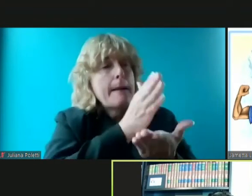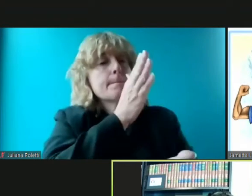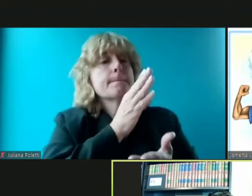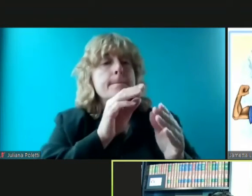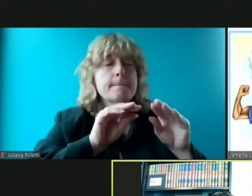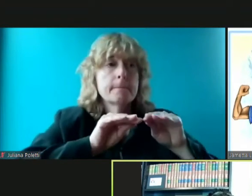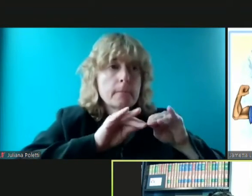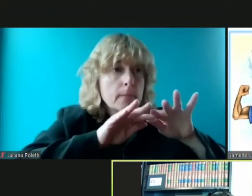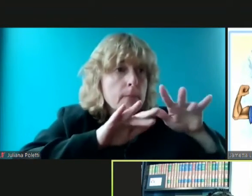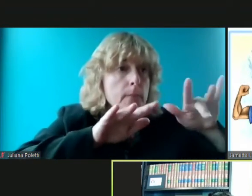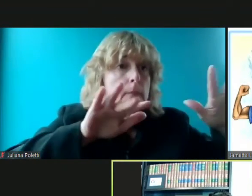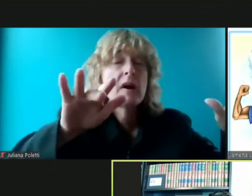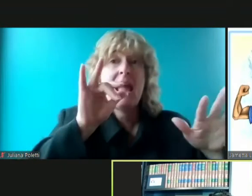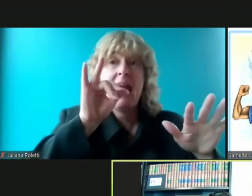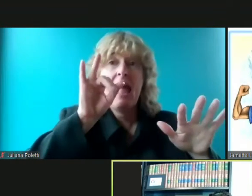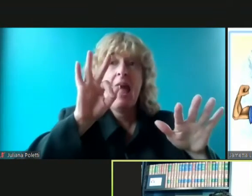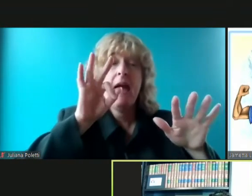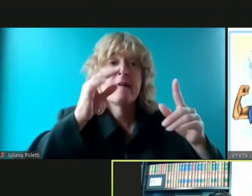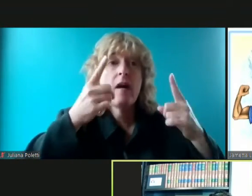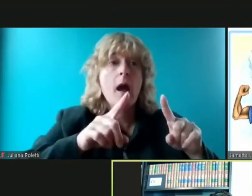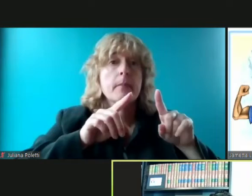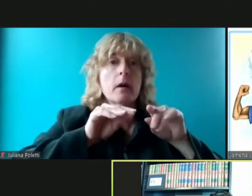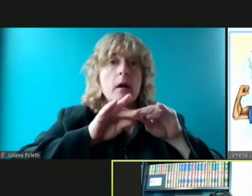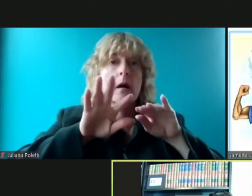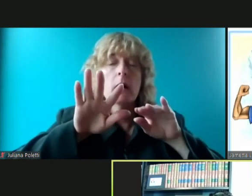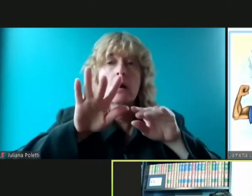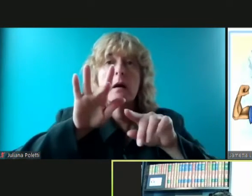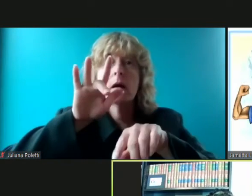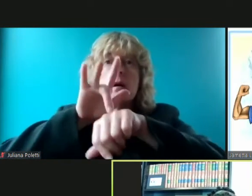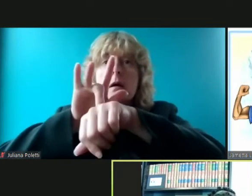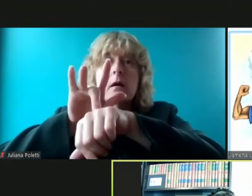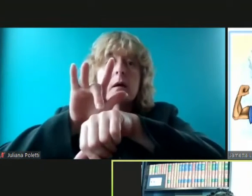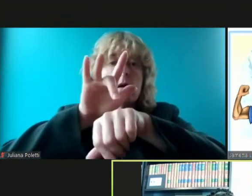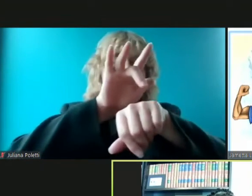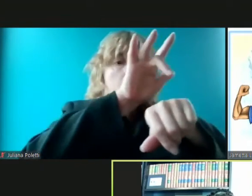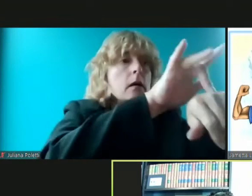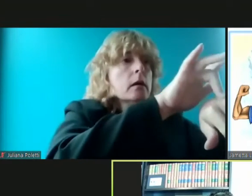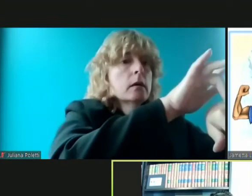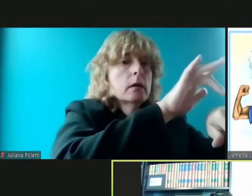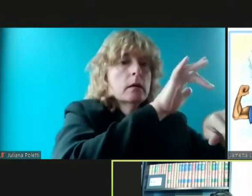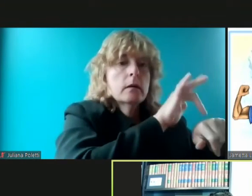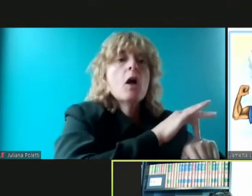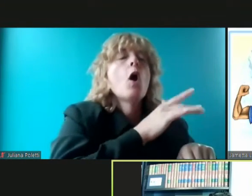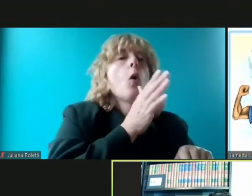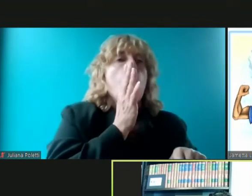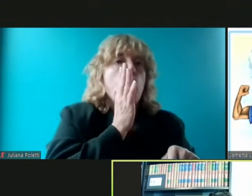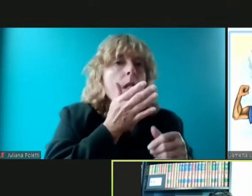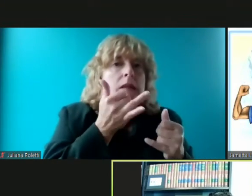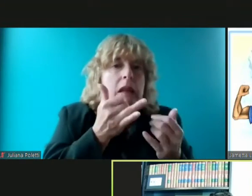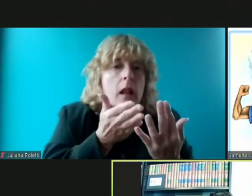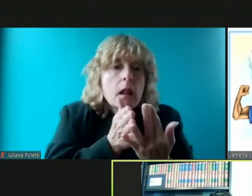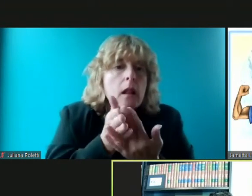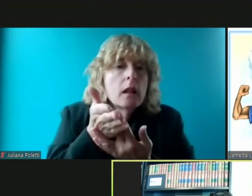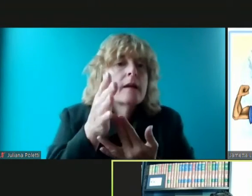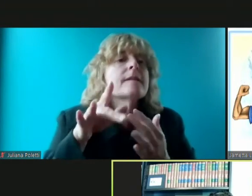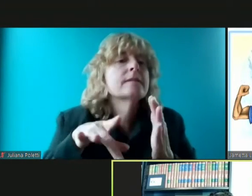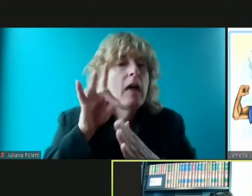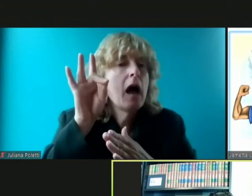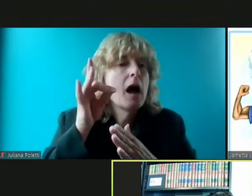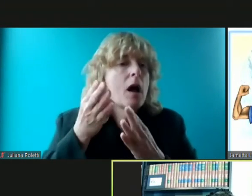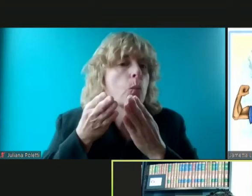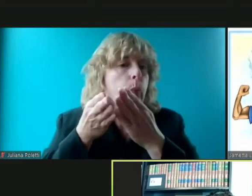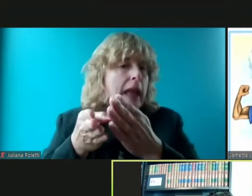to keep going so we are trying to shut down the virus michigan is doing a great job at two